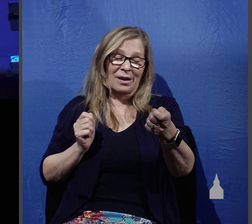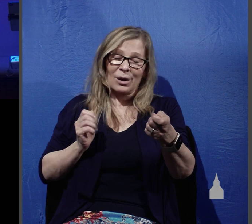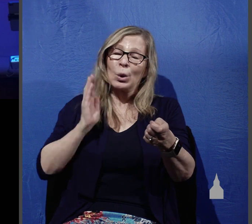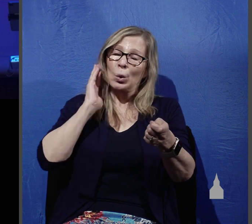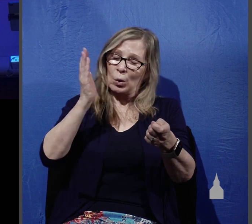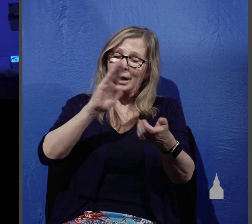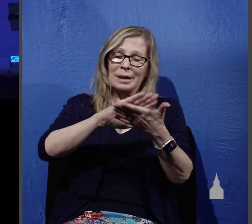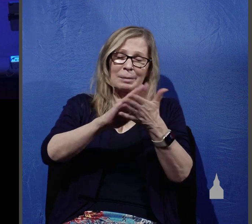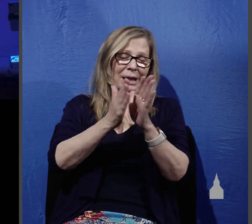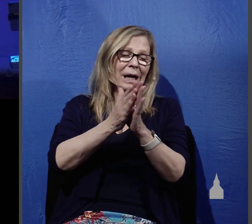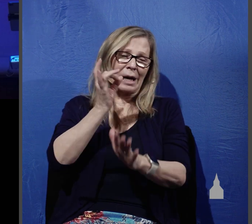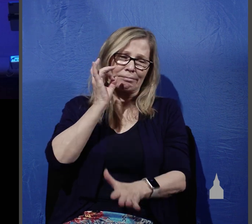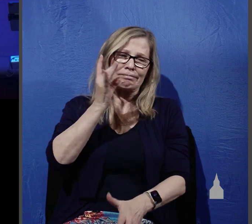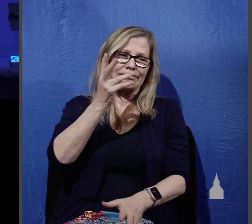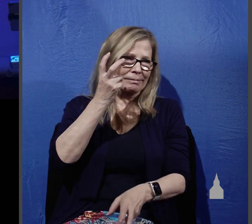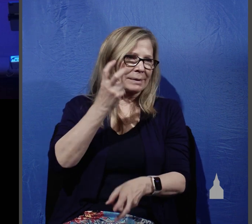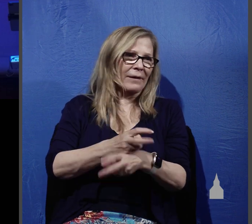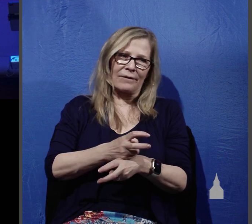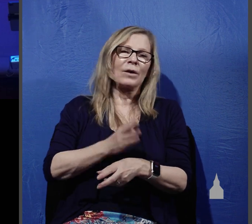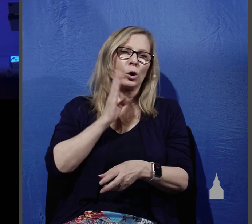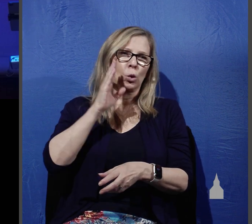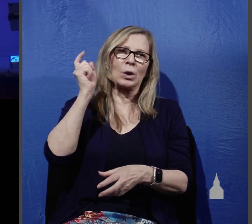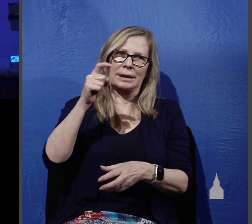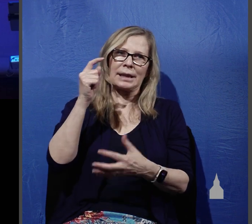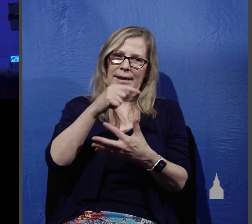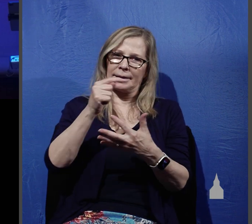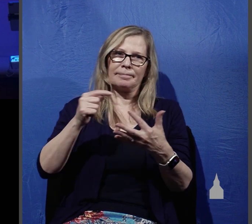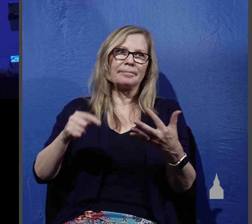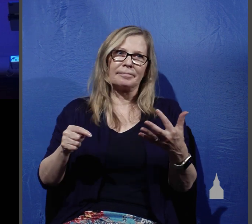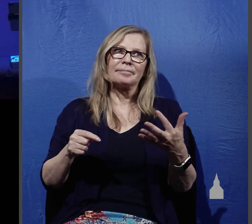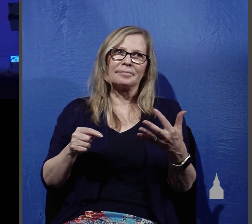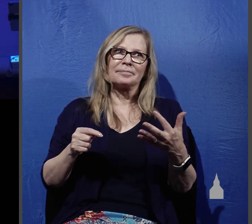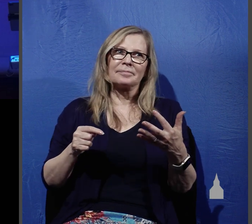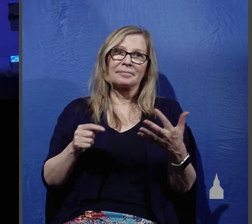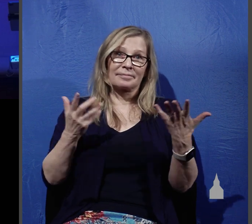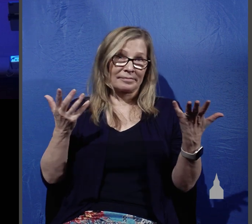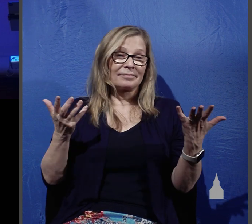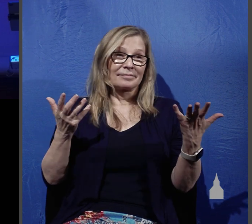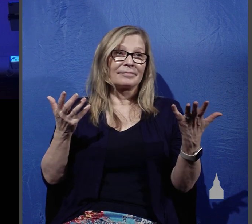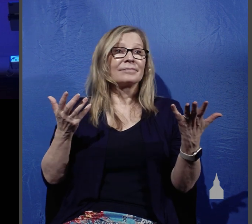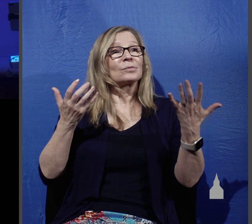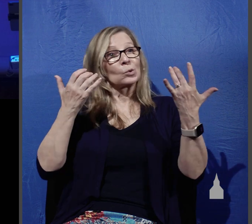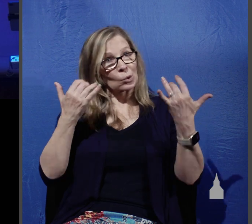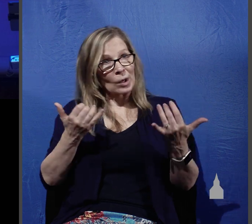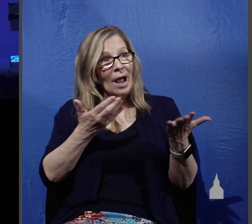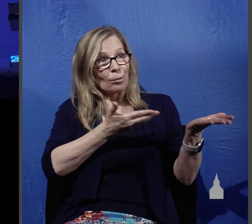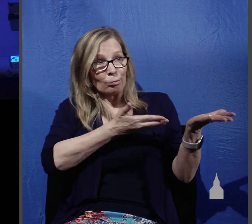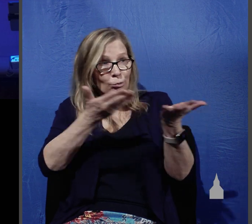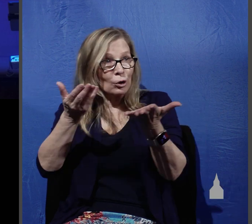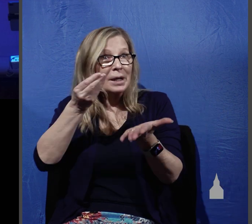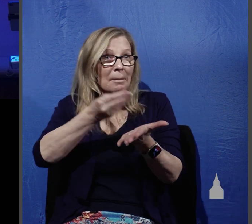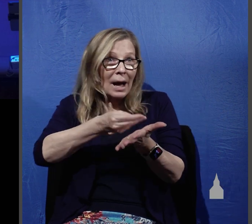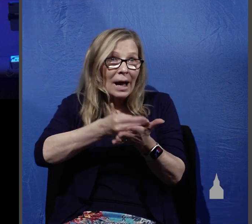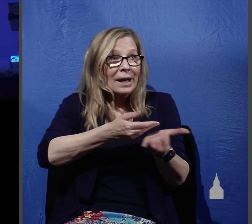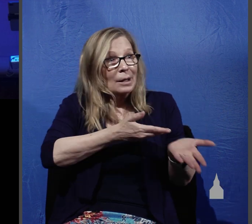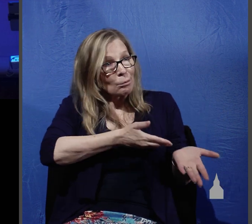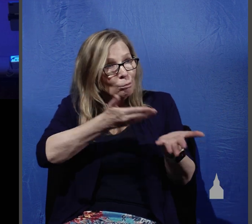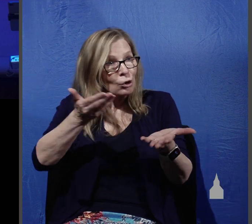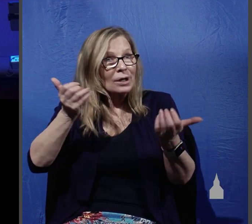rough and you'll need all of this in other words when it comes to taking money and supplies with them unlike before they